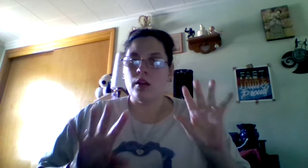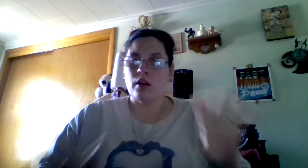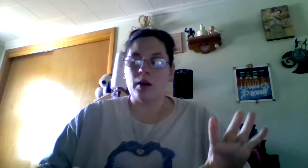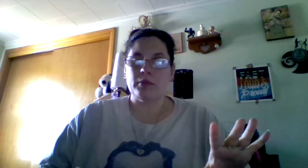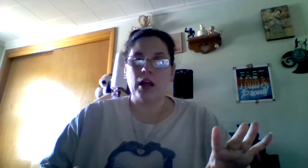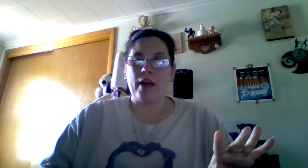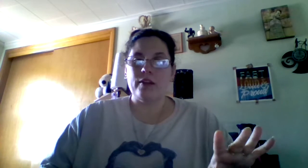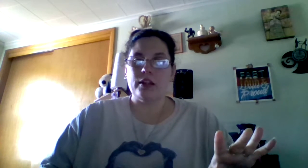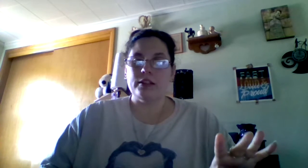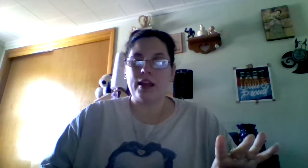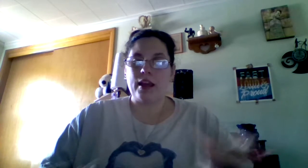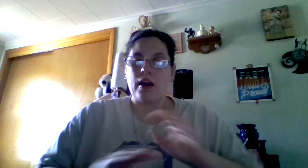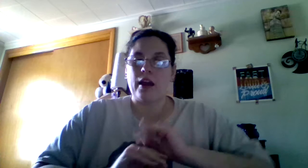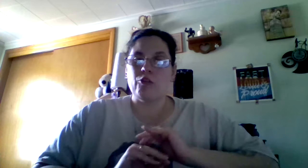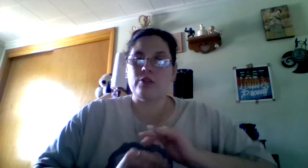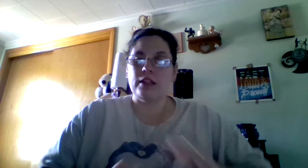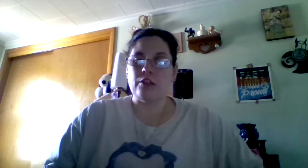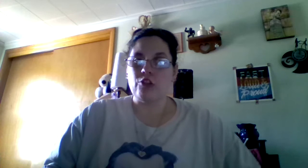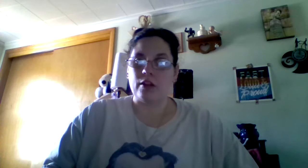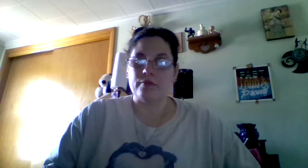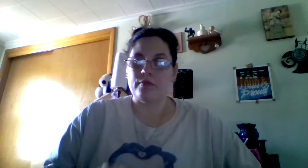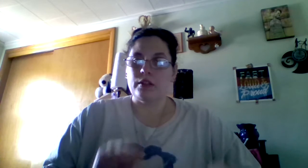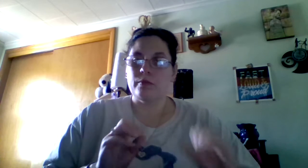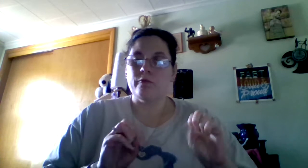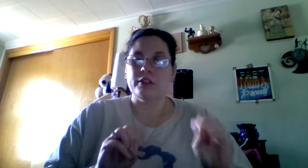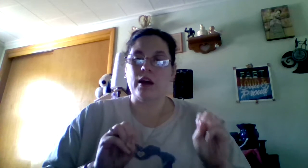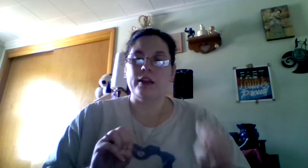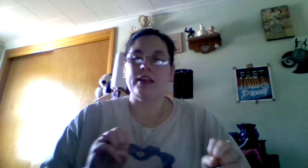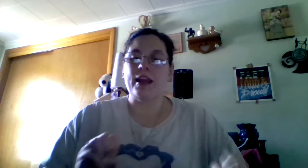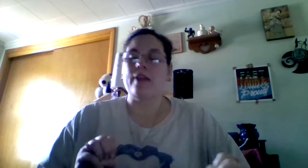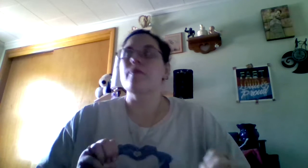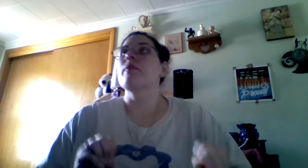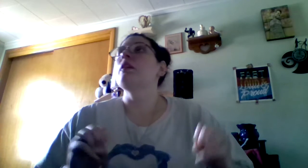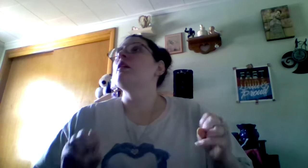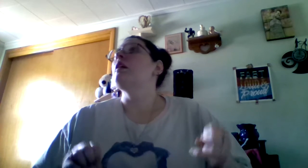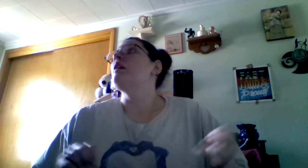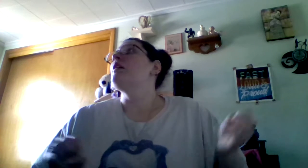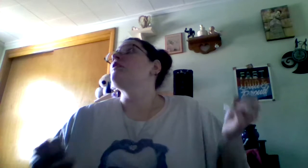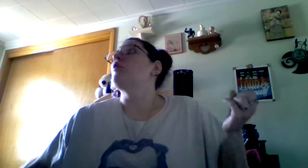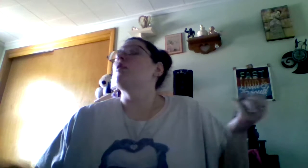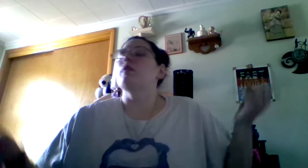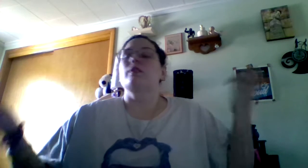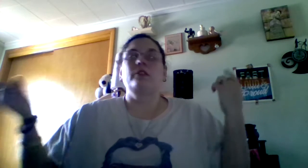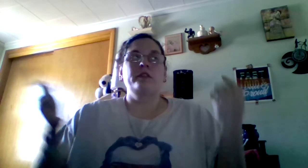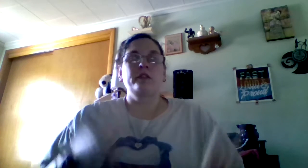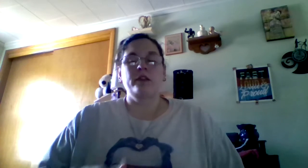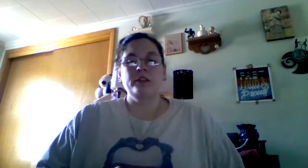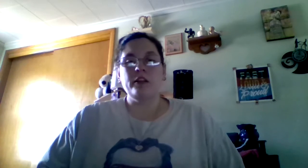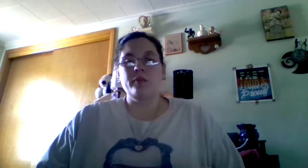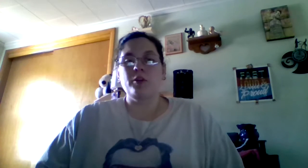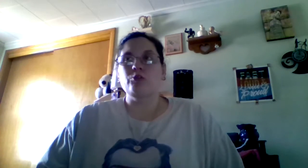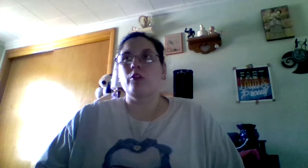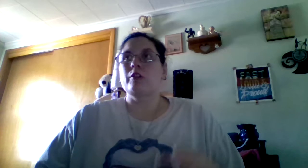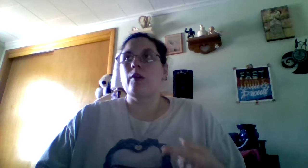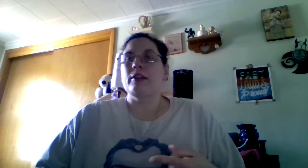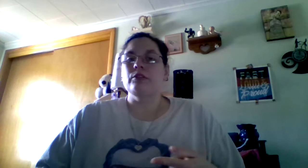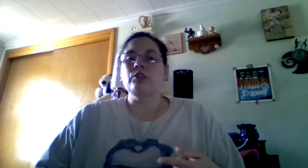I'm not having a good day. I just need to chill. Would not get it. So, another mutual acquaintance